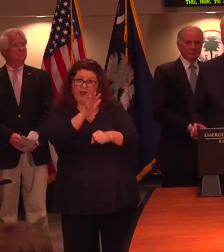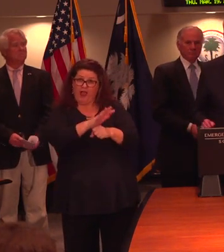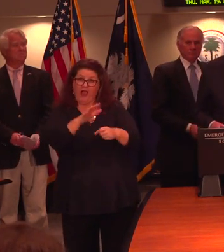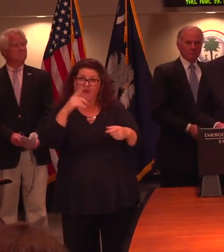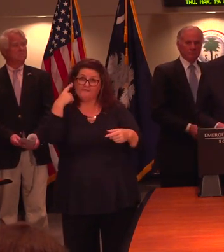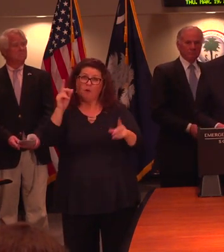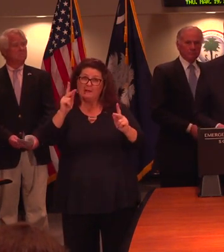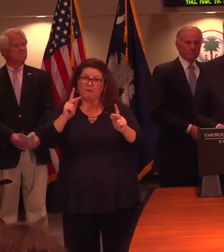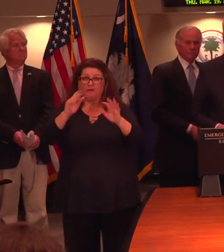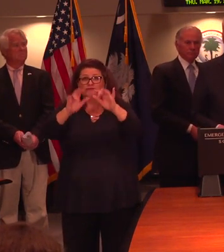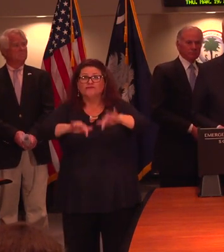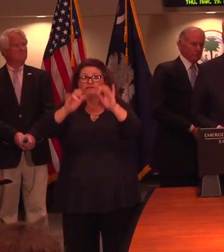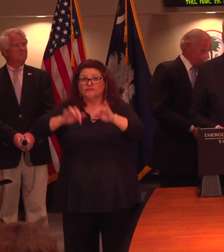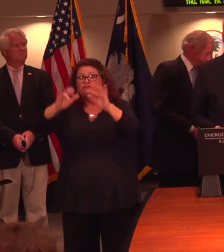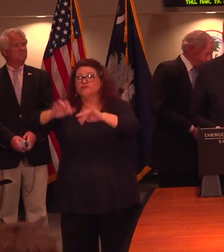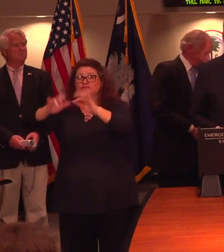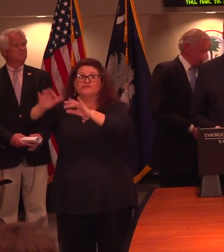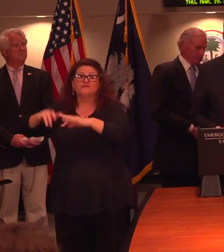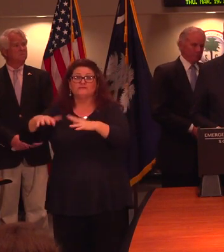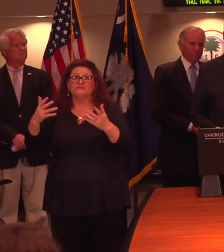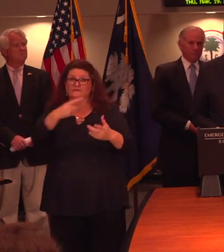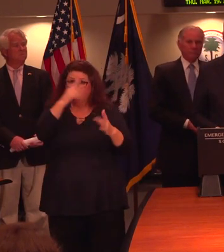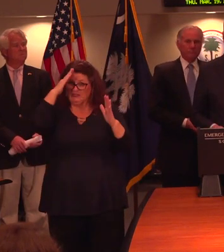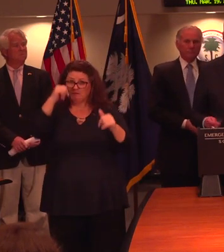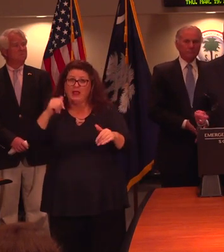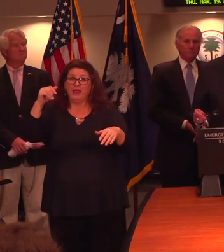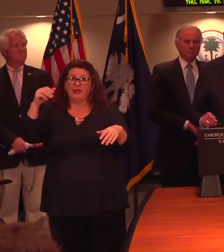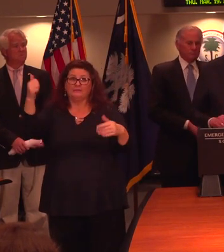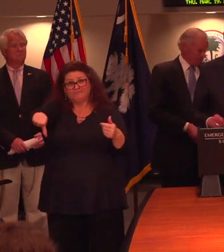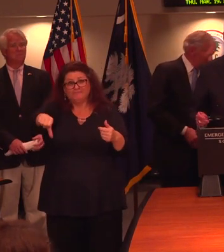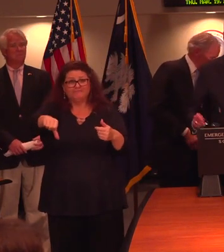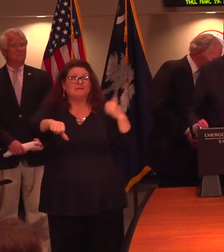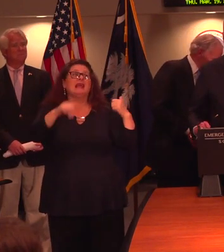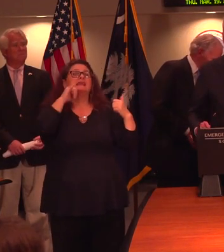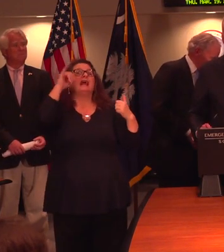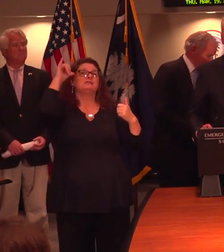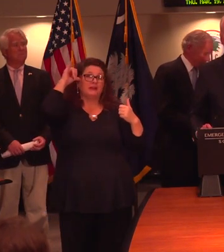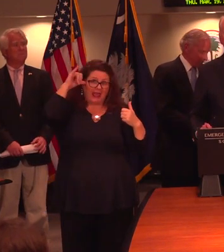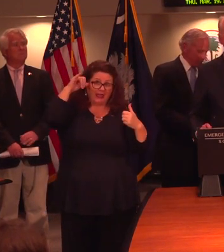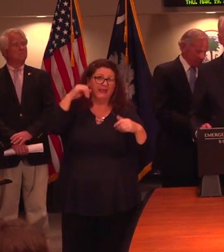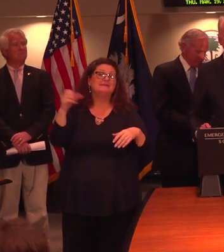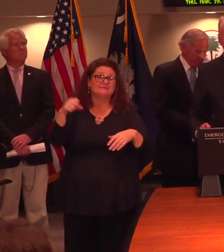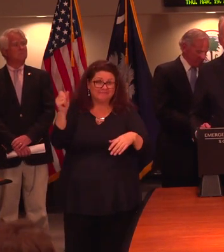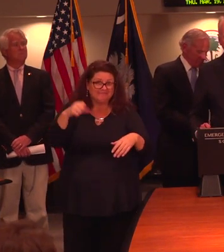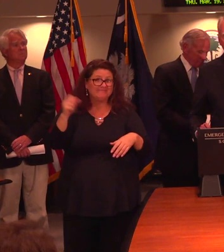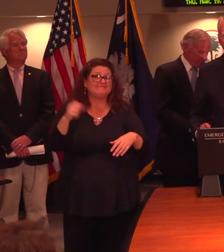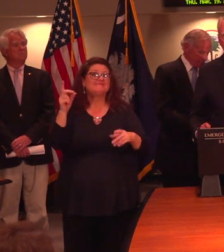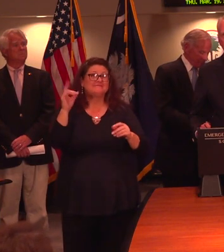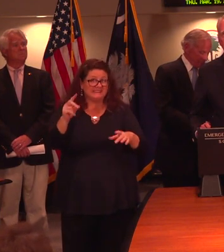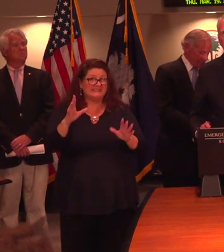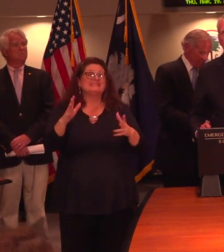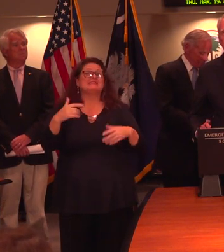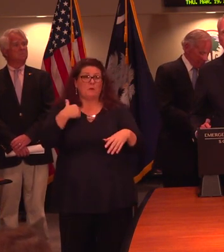Has it gone down yet? Do you expect it to go down? Well, we had problems with it yesterday. We're completely computerized here and have been for